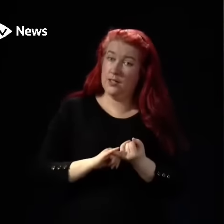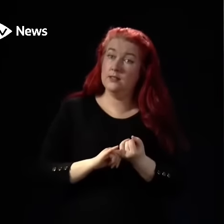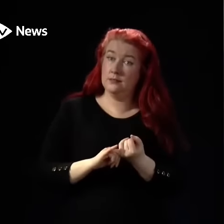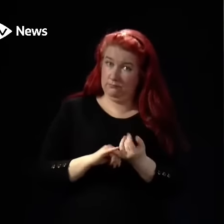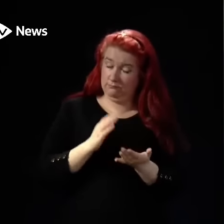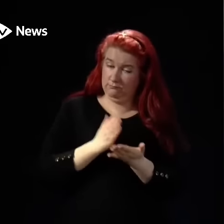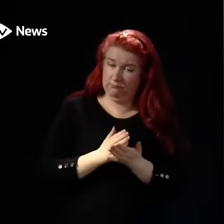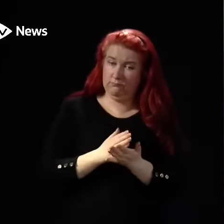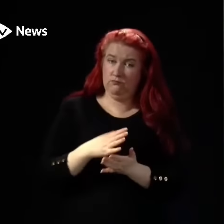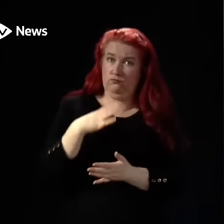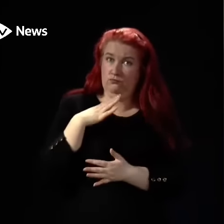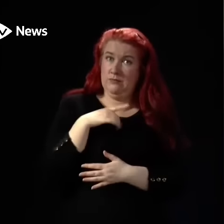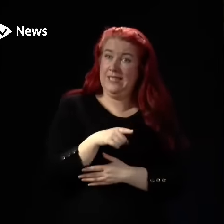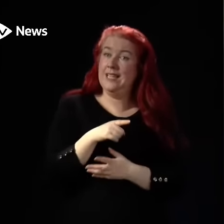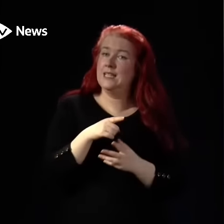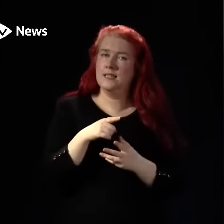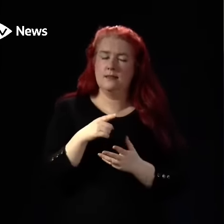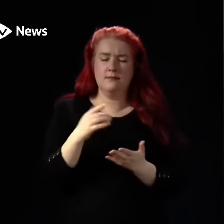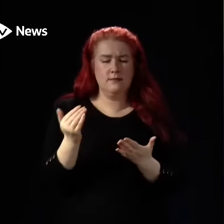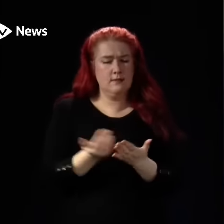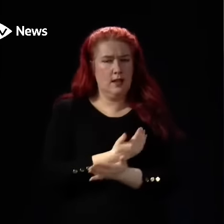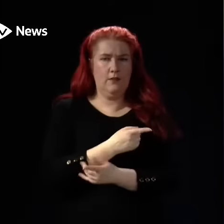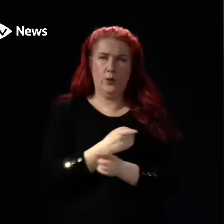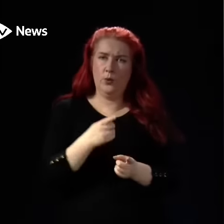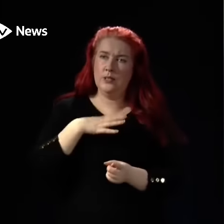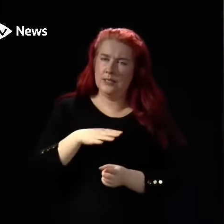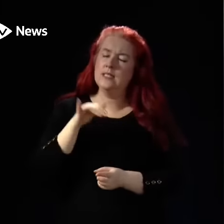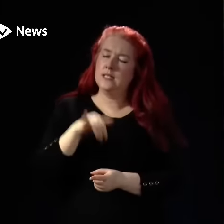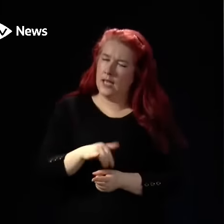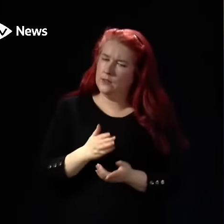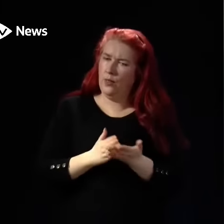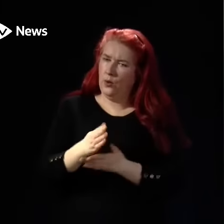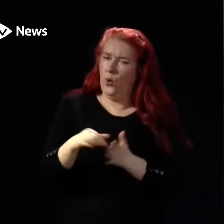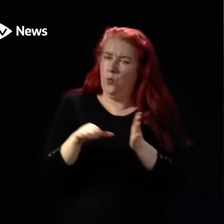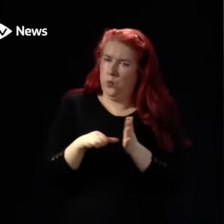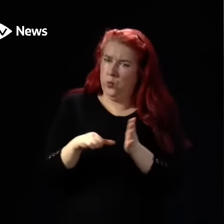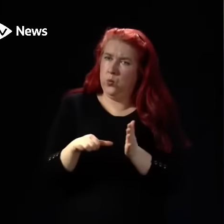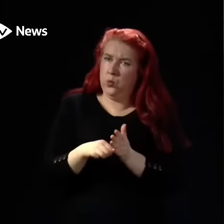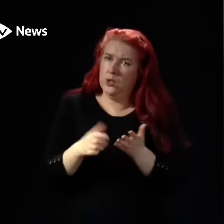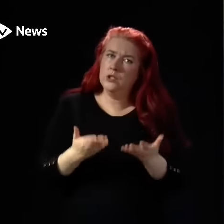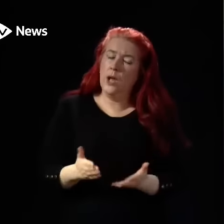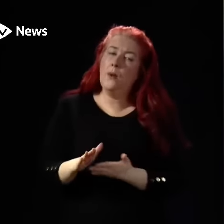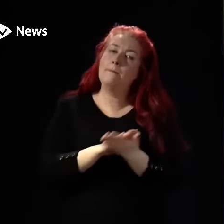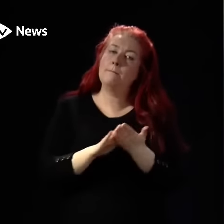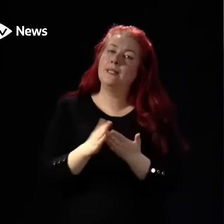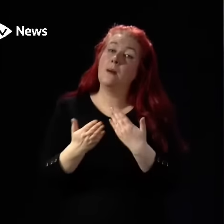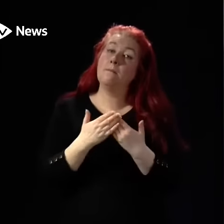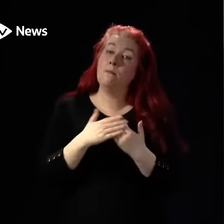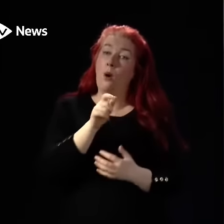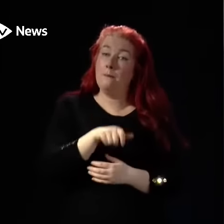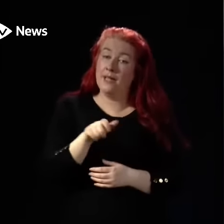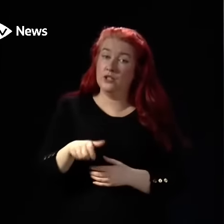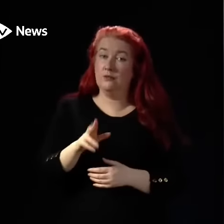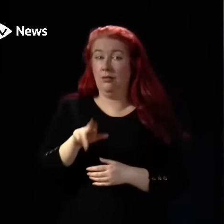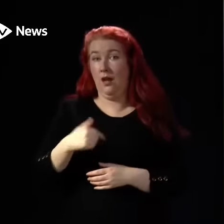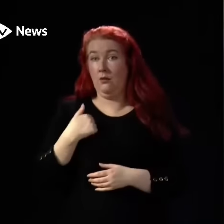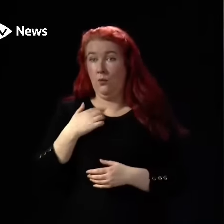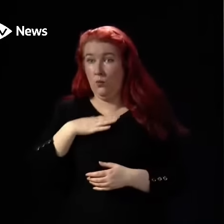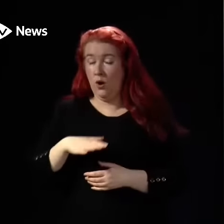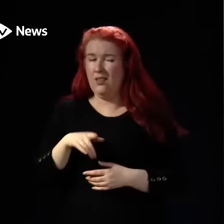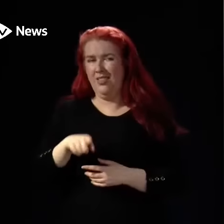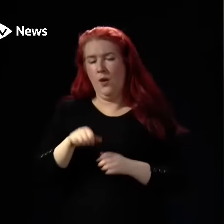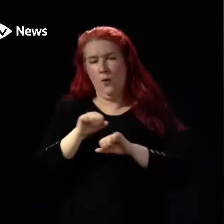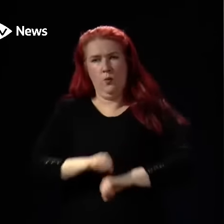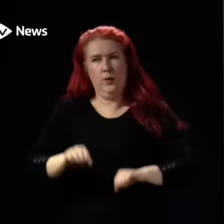those who need it. We are experiencing challenges right now that mean that more patients than we want to be the case are waiting